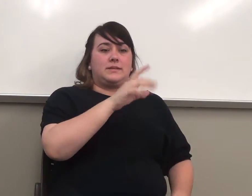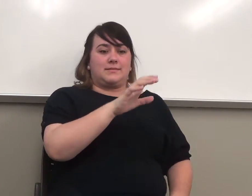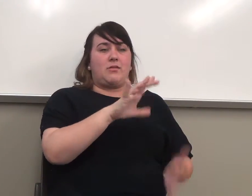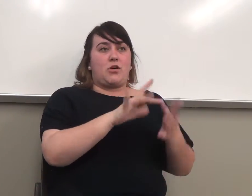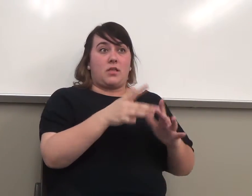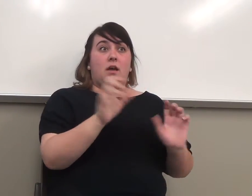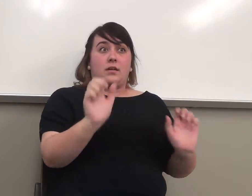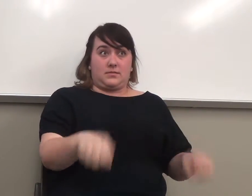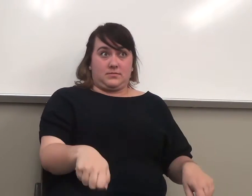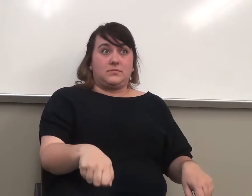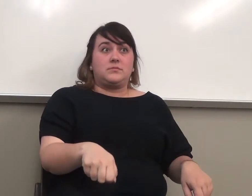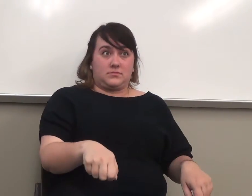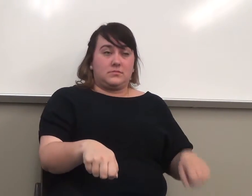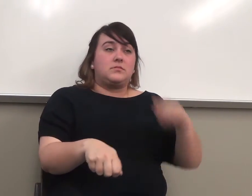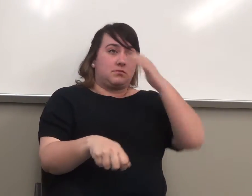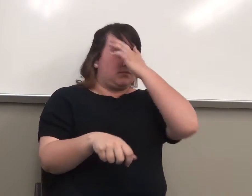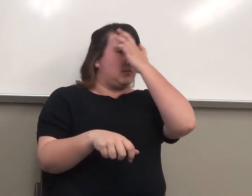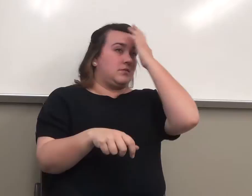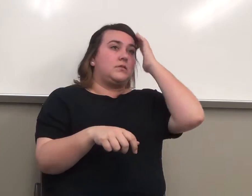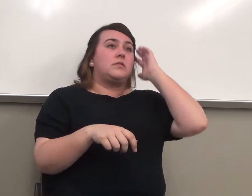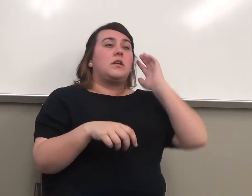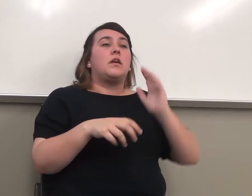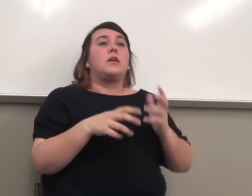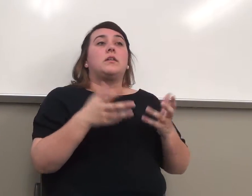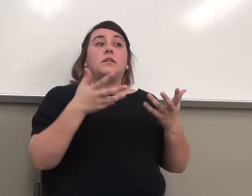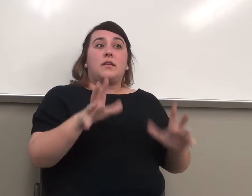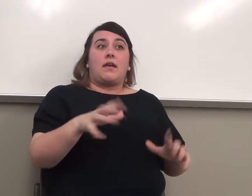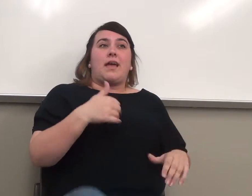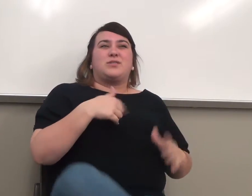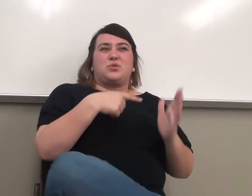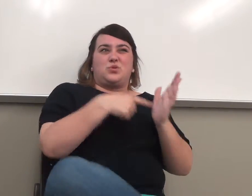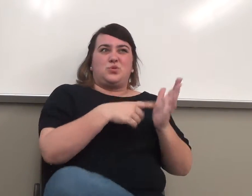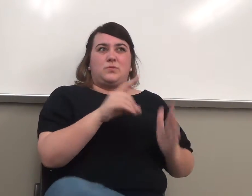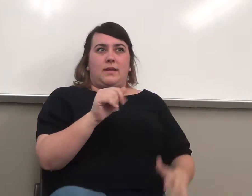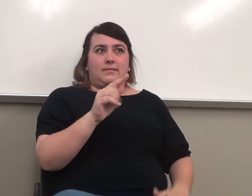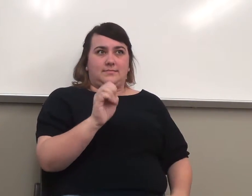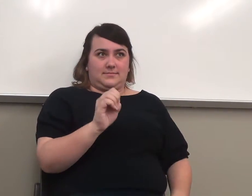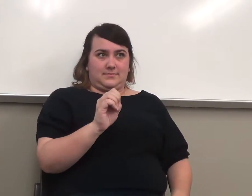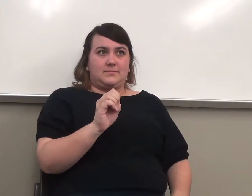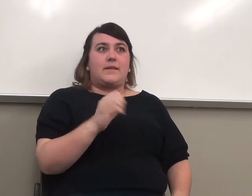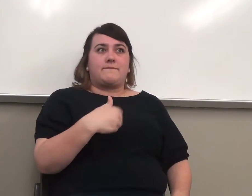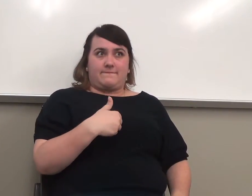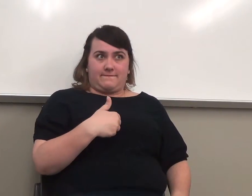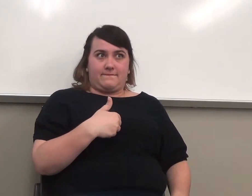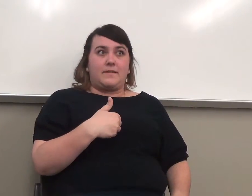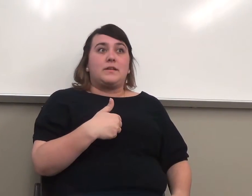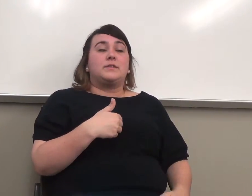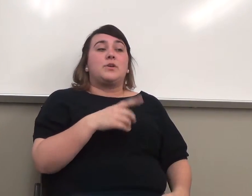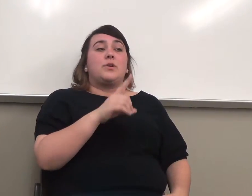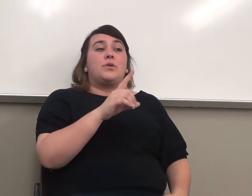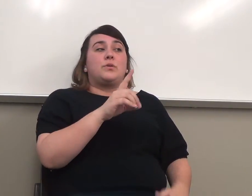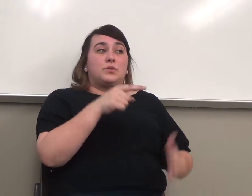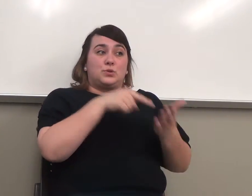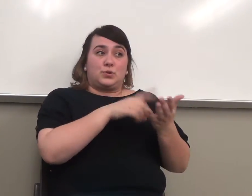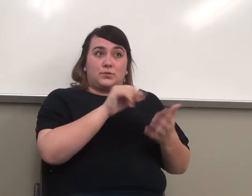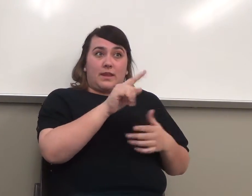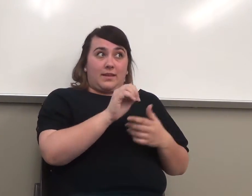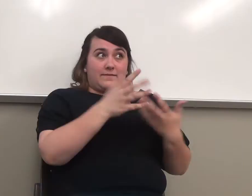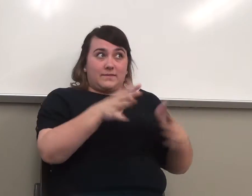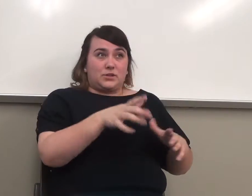Okay? Then, it has a due date. Okay? So, after that date, you can't work on the date. You